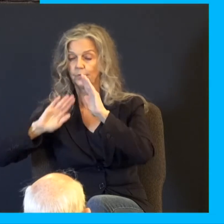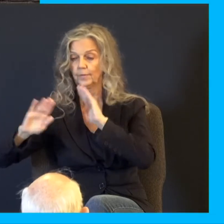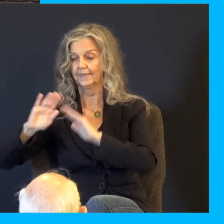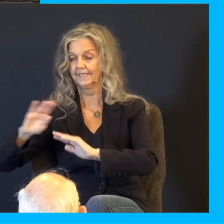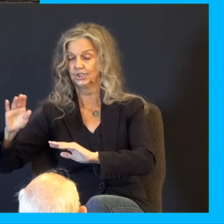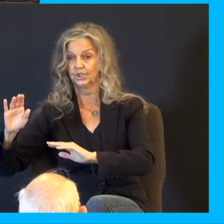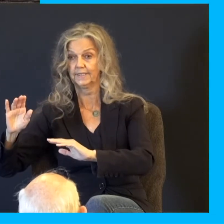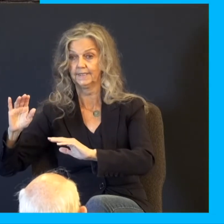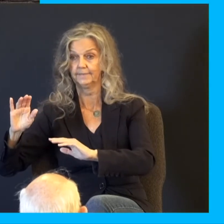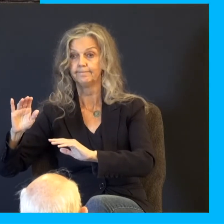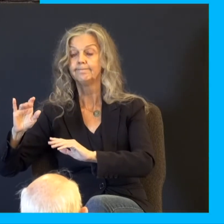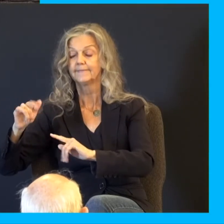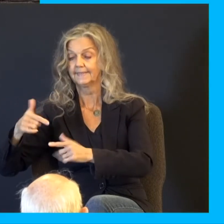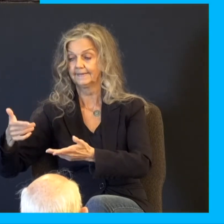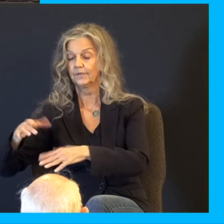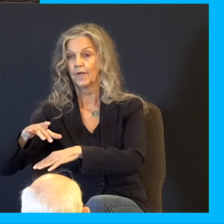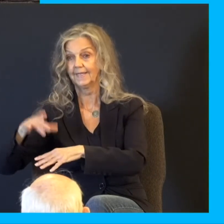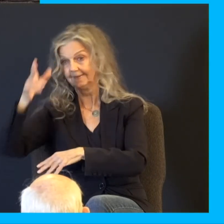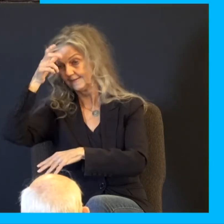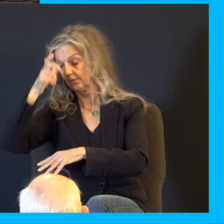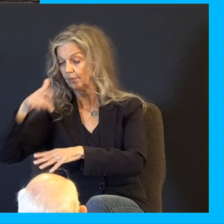and down on earth and he's going to go absolutely crazy against this world.